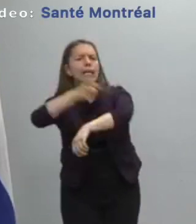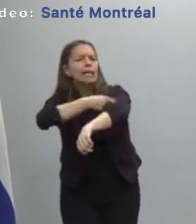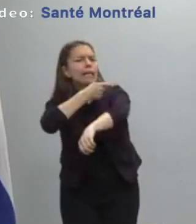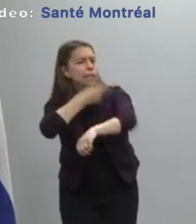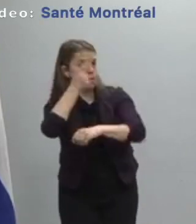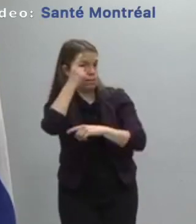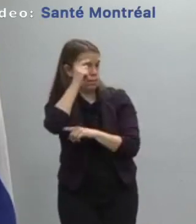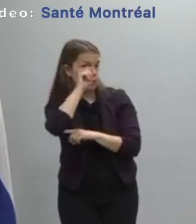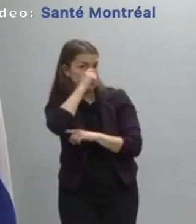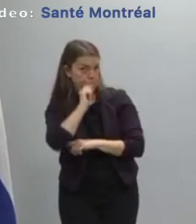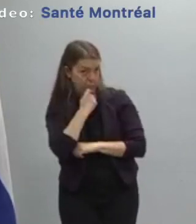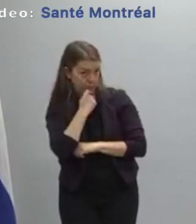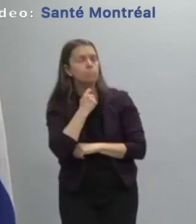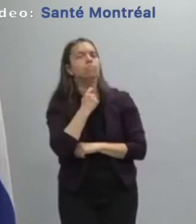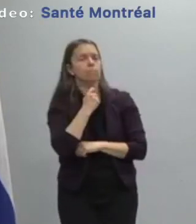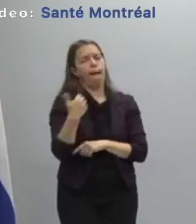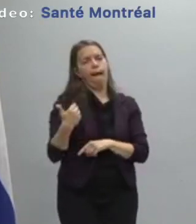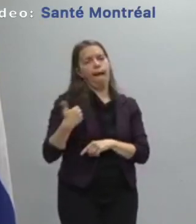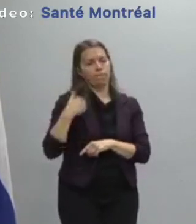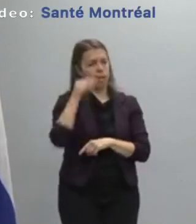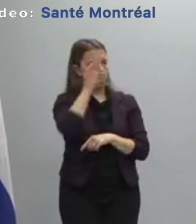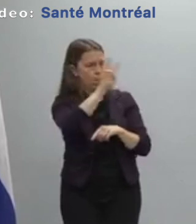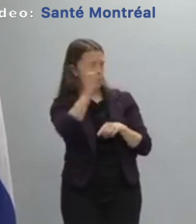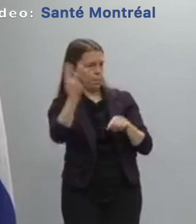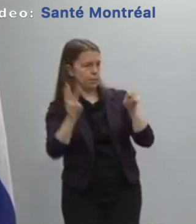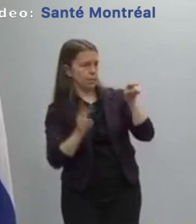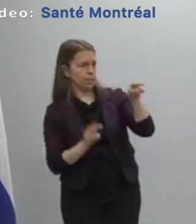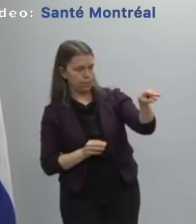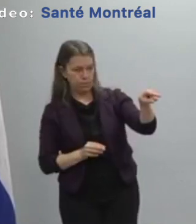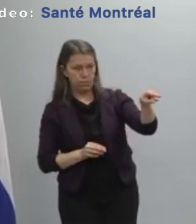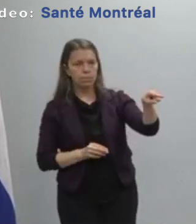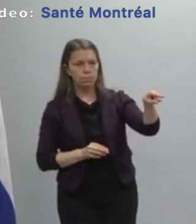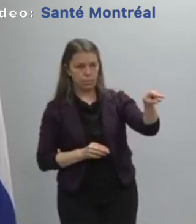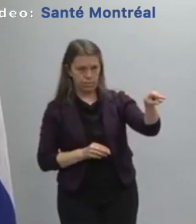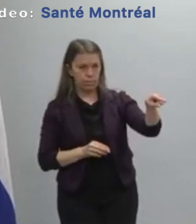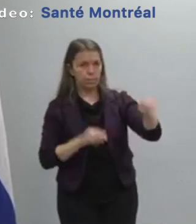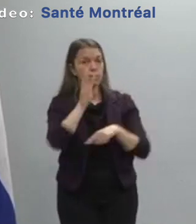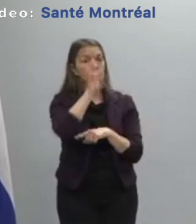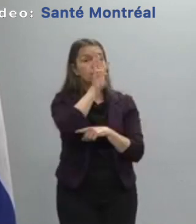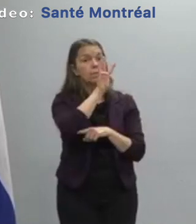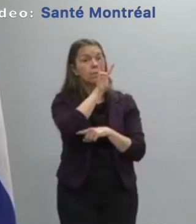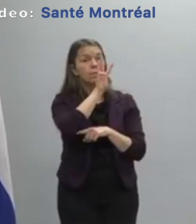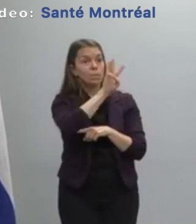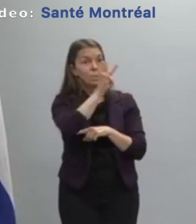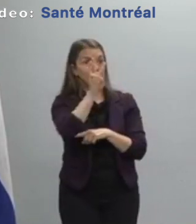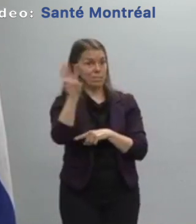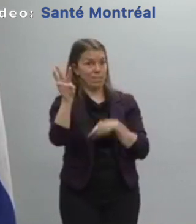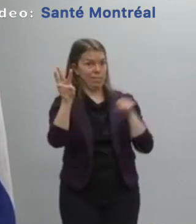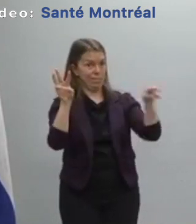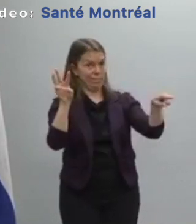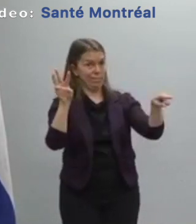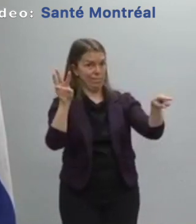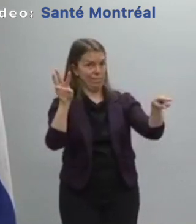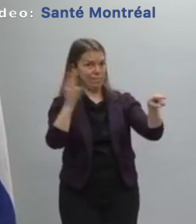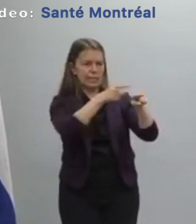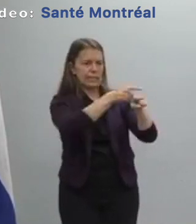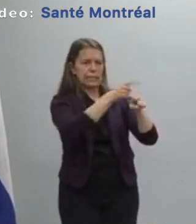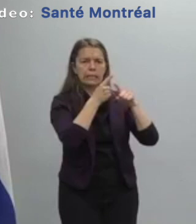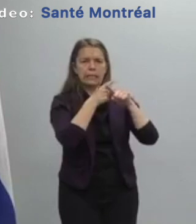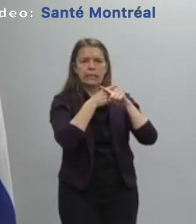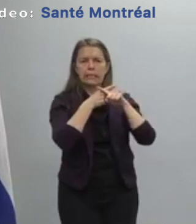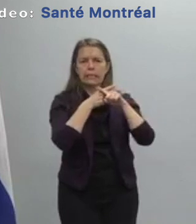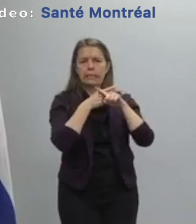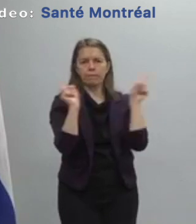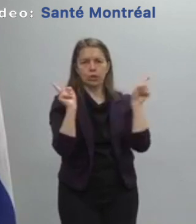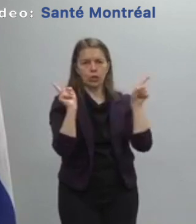I just want to say a few words on the publication that we've done on inequalities because